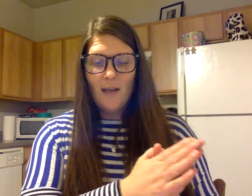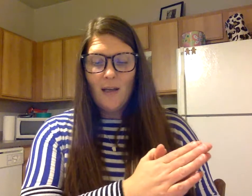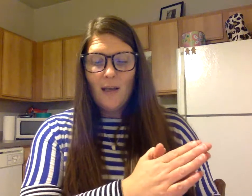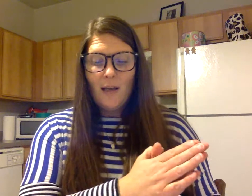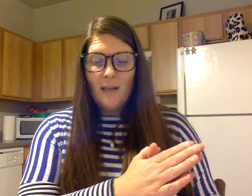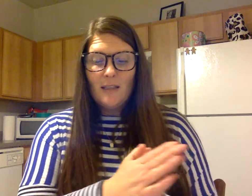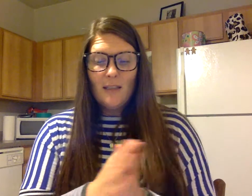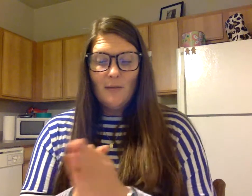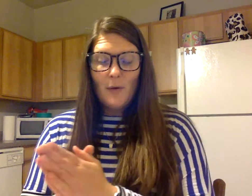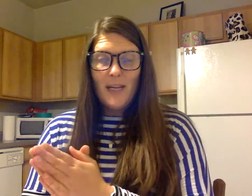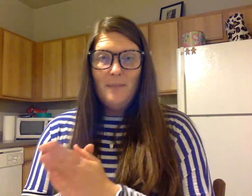Delivery,